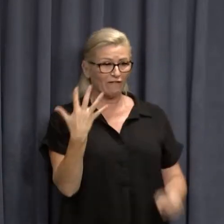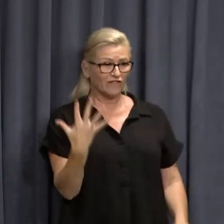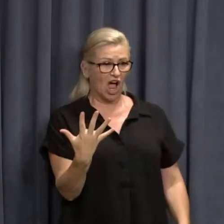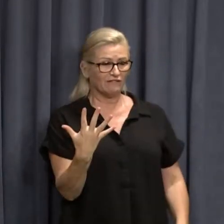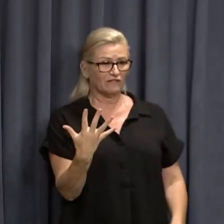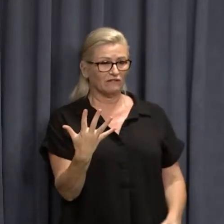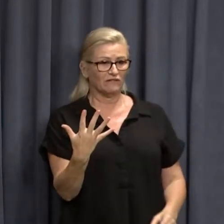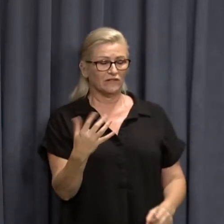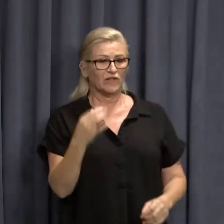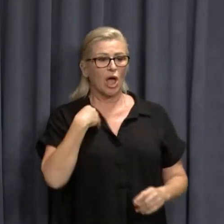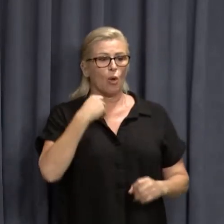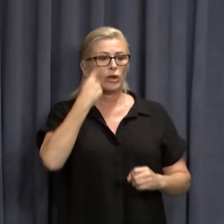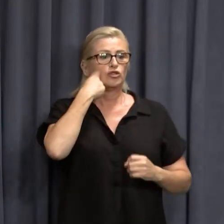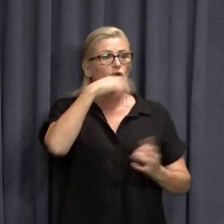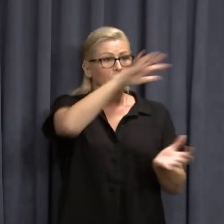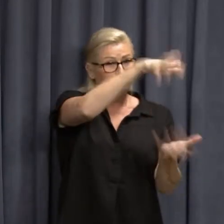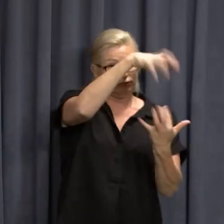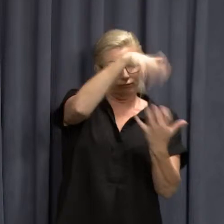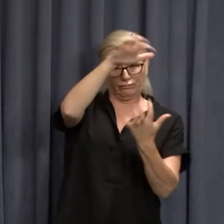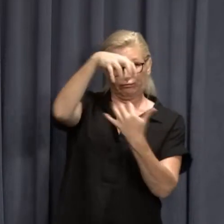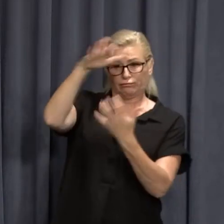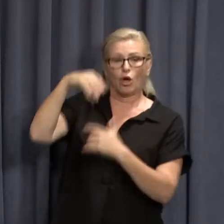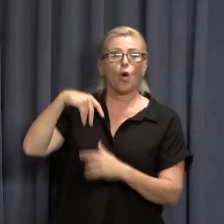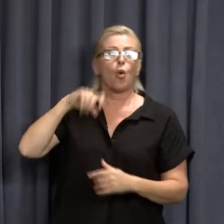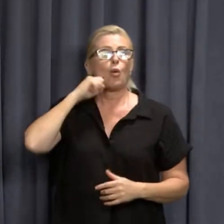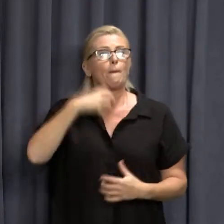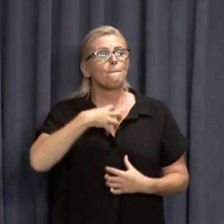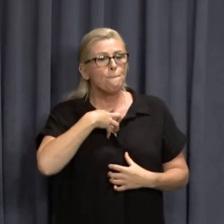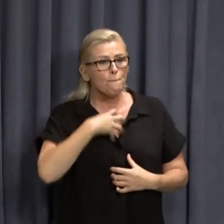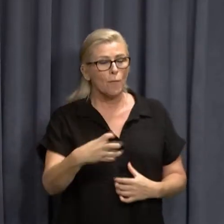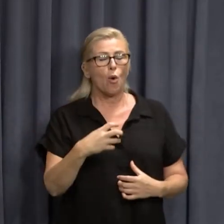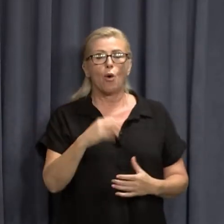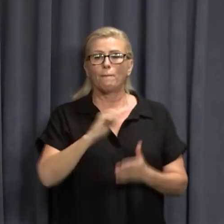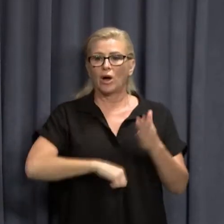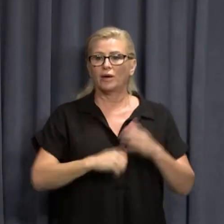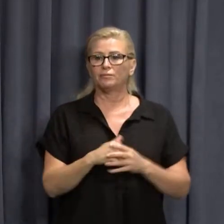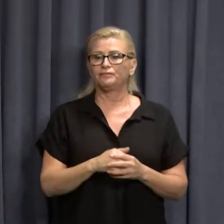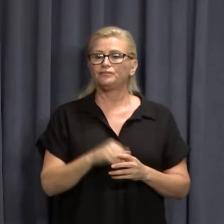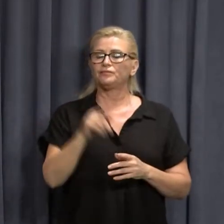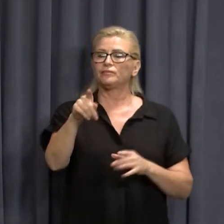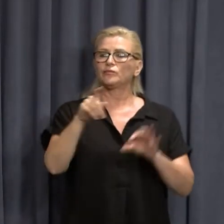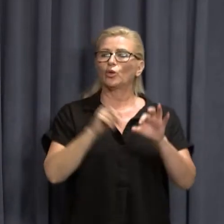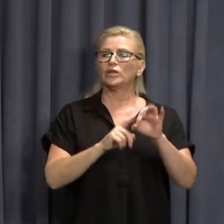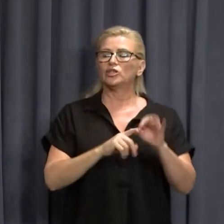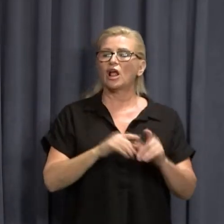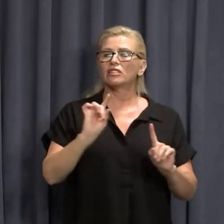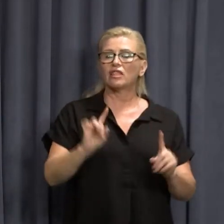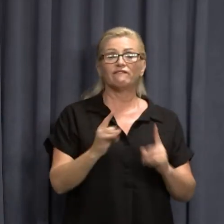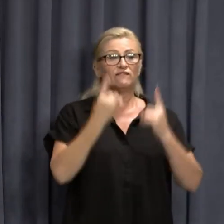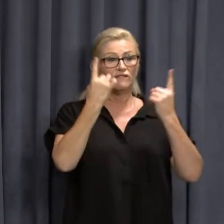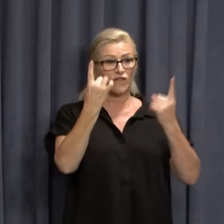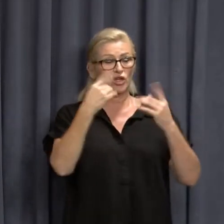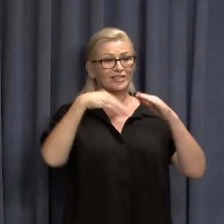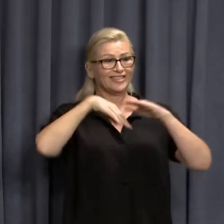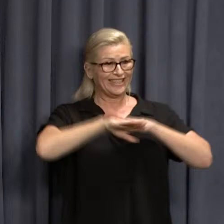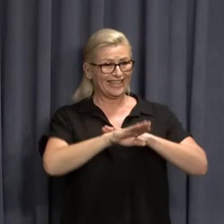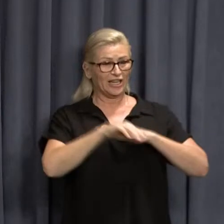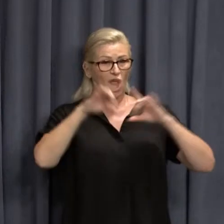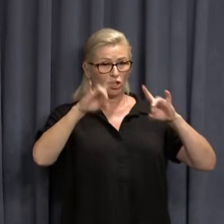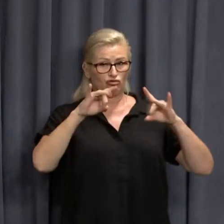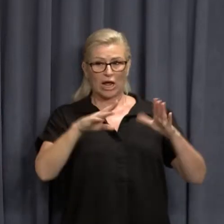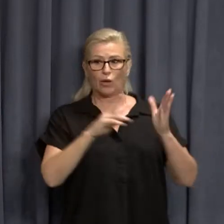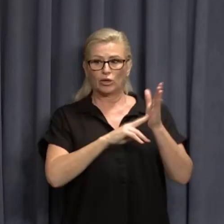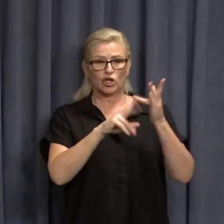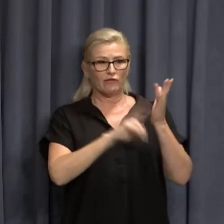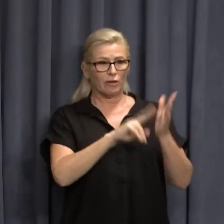acquisition of rapid antigen tests will increase rapidly after that. The first Omicron case in Australia was November 27,